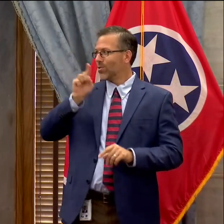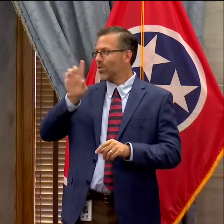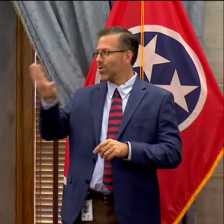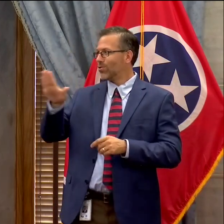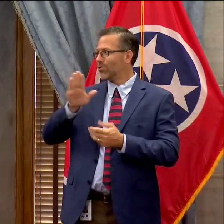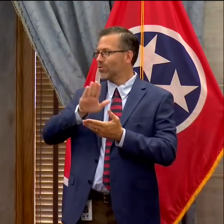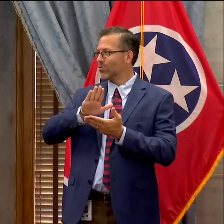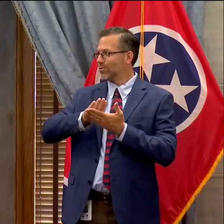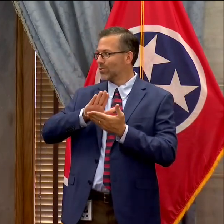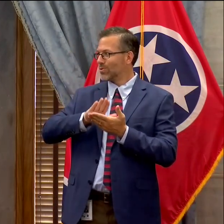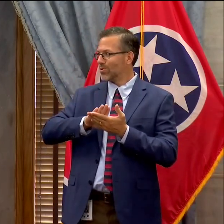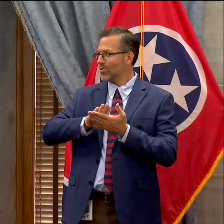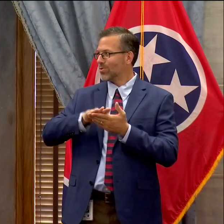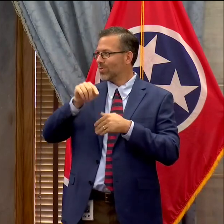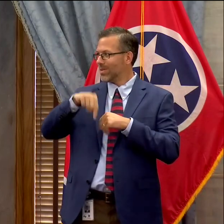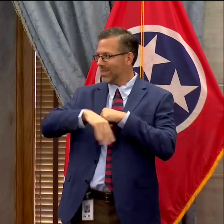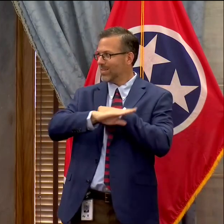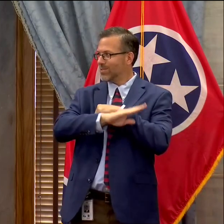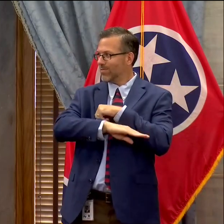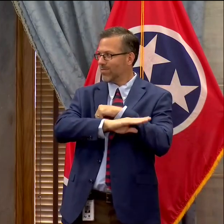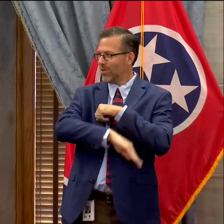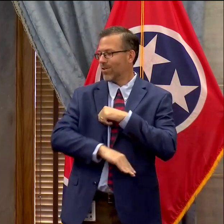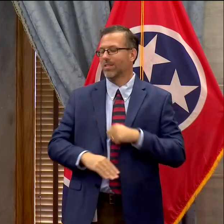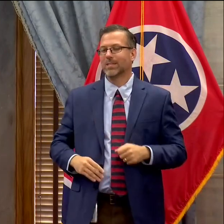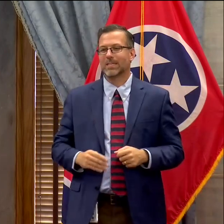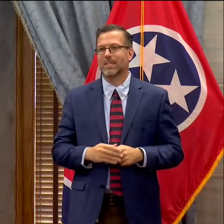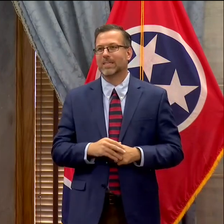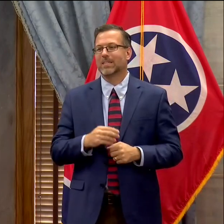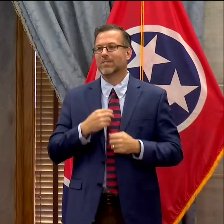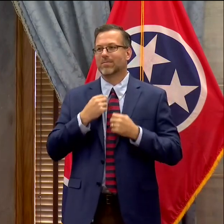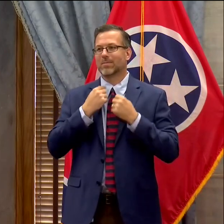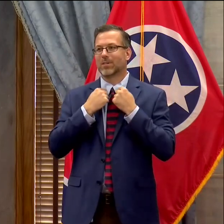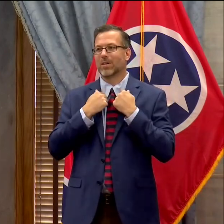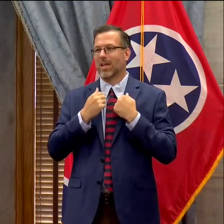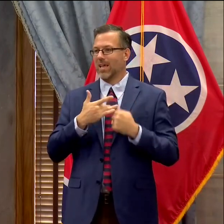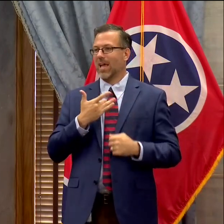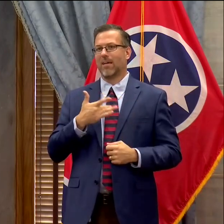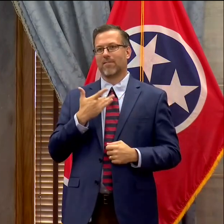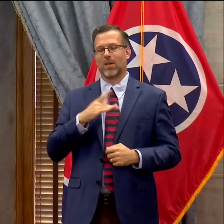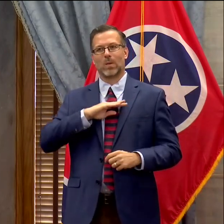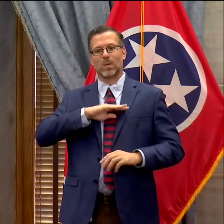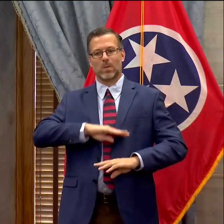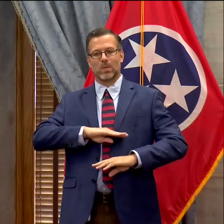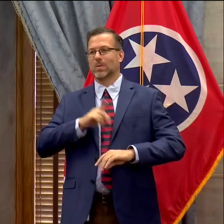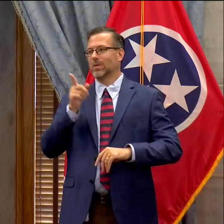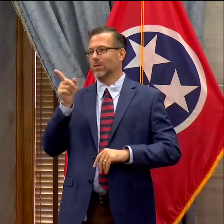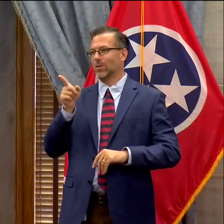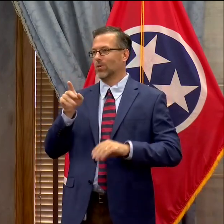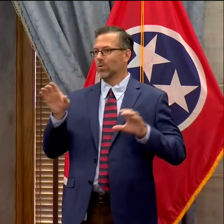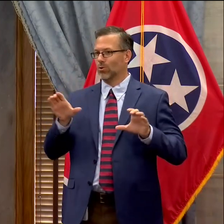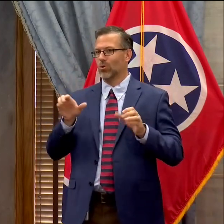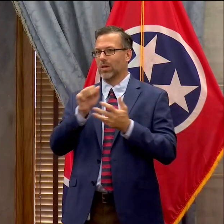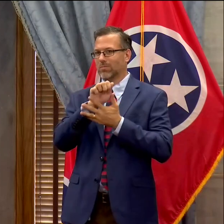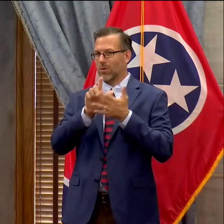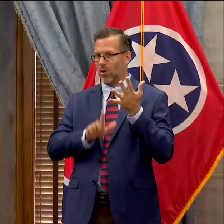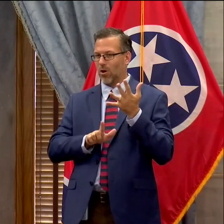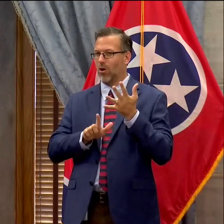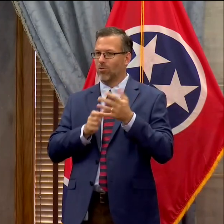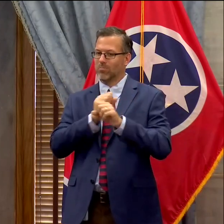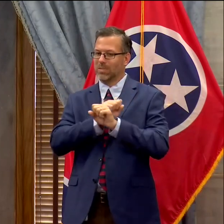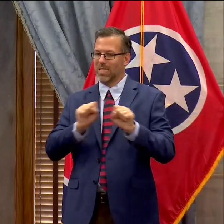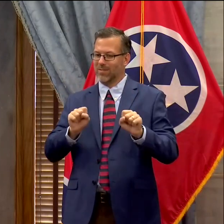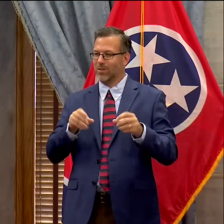fall in person, and so I'm grateful for the security, for the safety efforts that you're making and the efforts you're